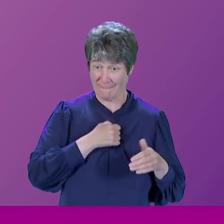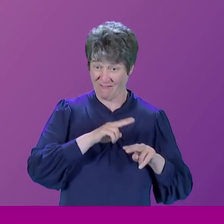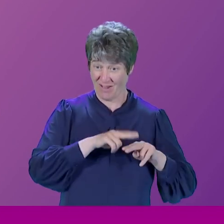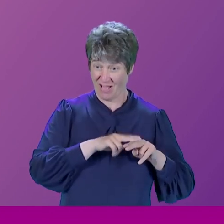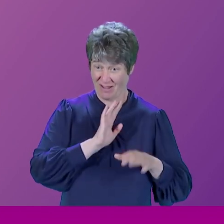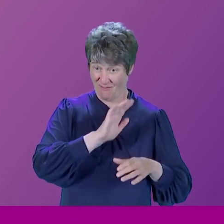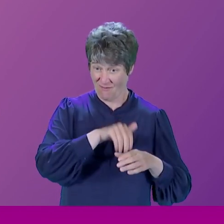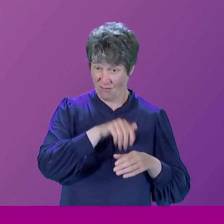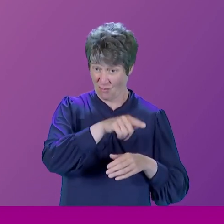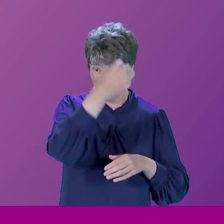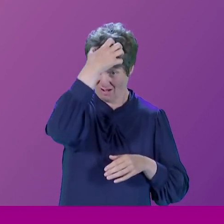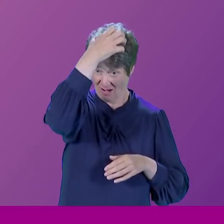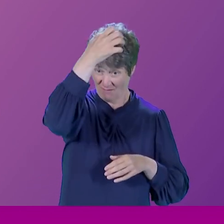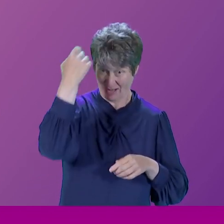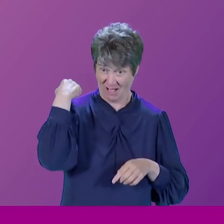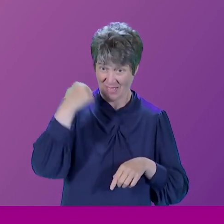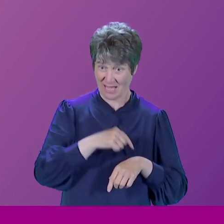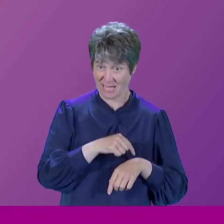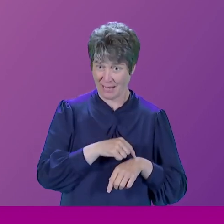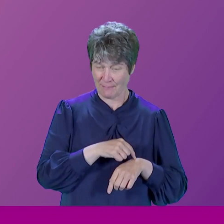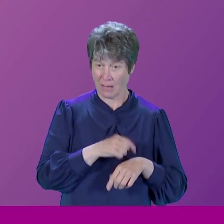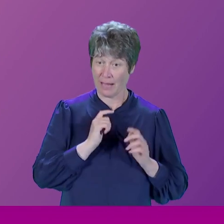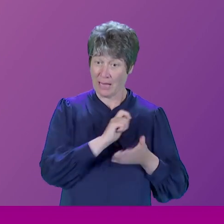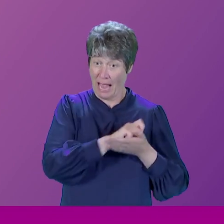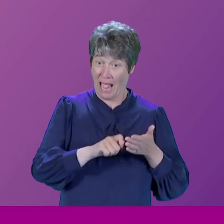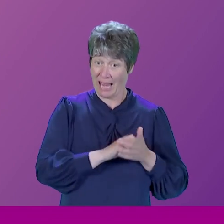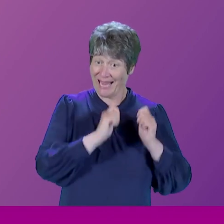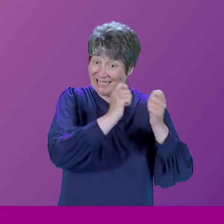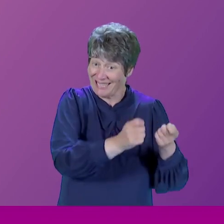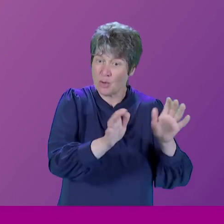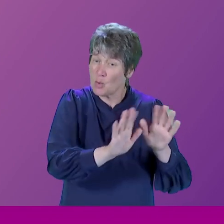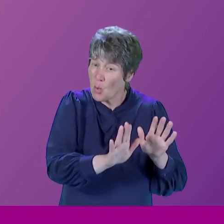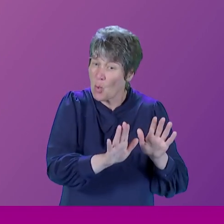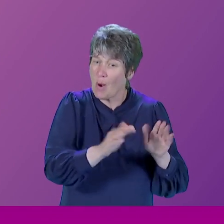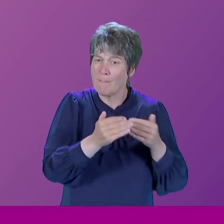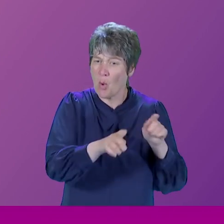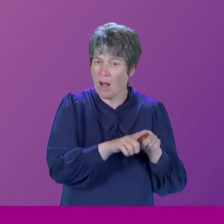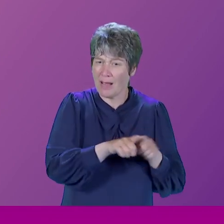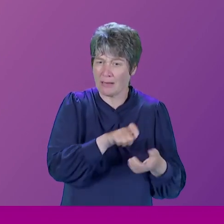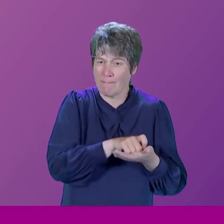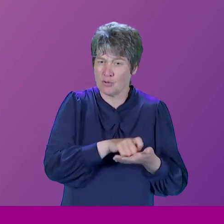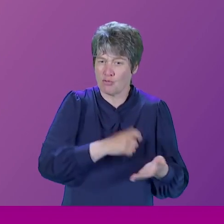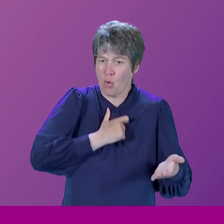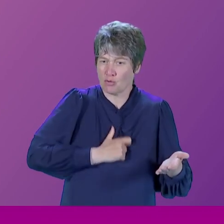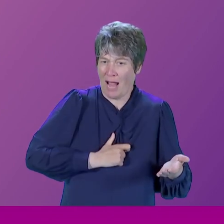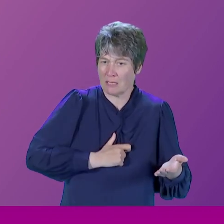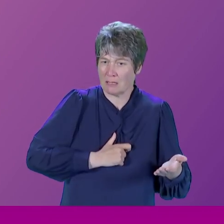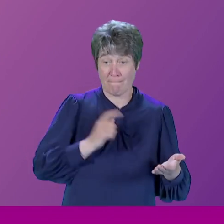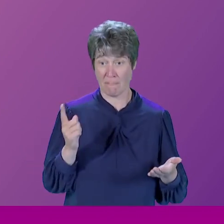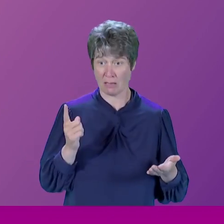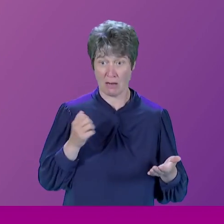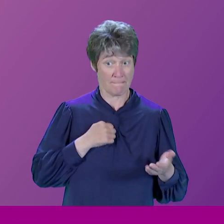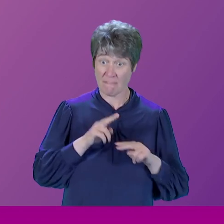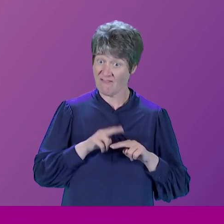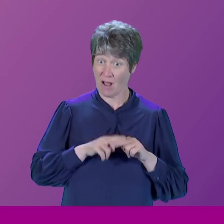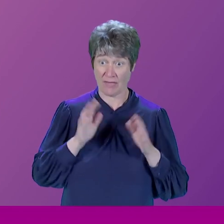not as an elected person, but as a, you might say, a bureaucrat. And then eventually he had to walk out of Spain, literally walk